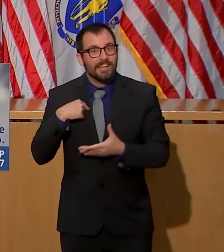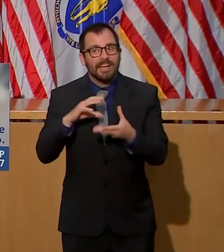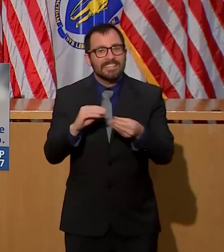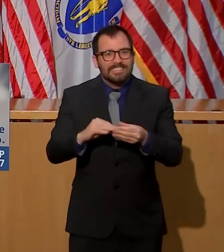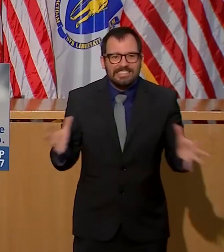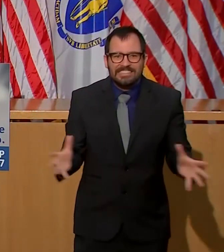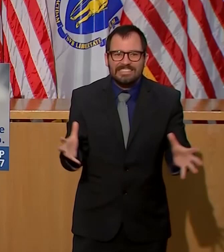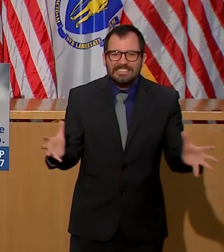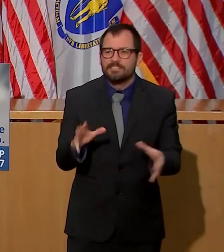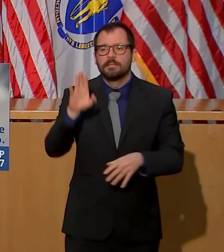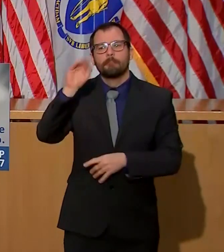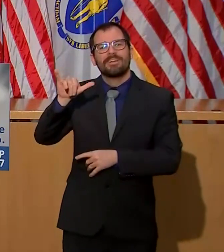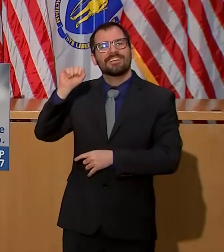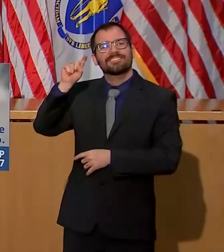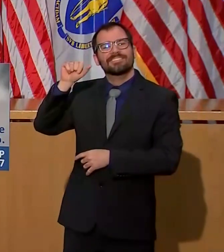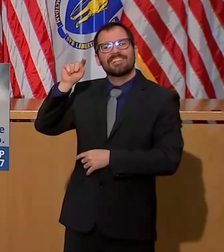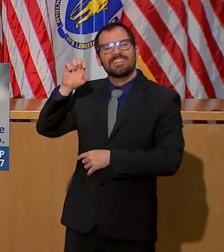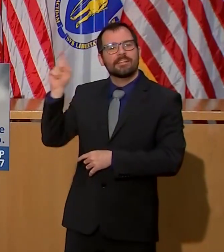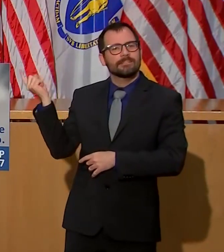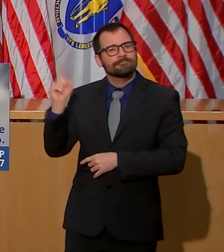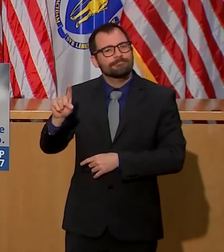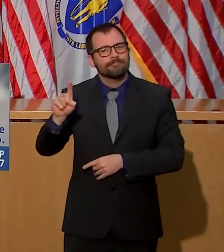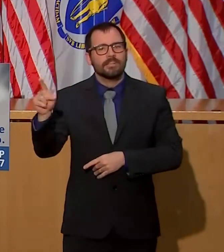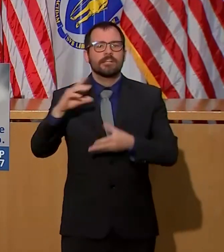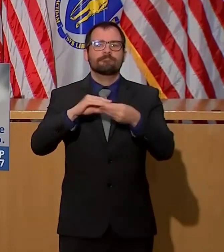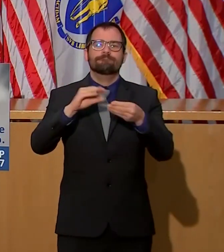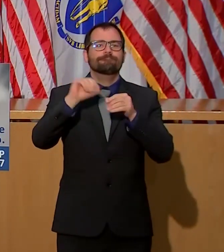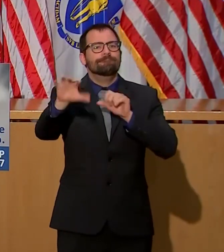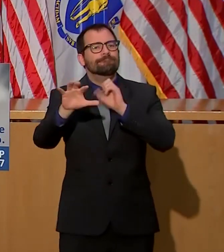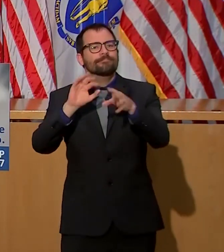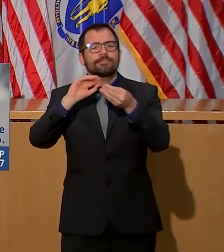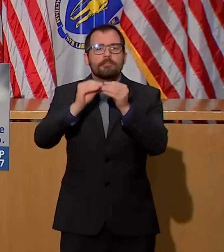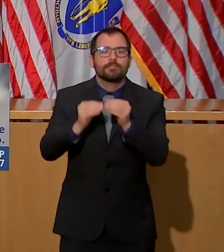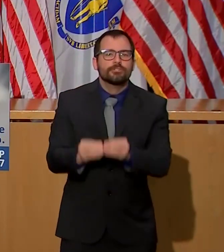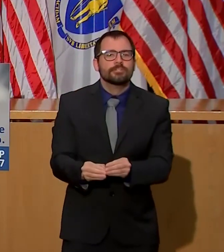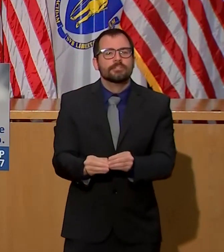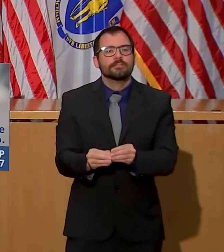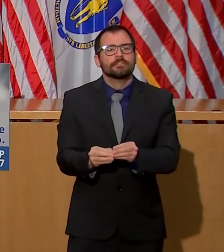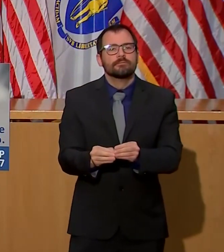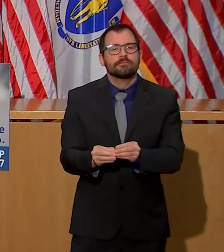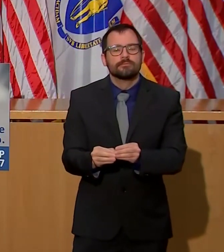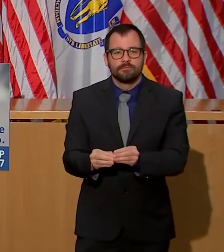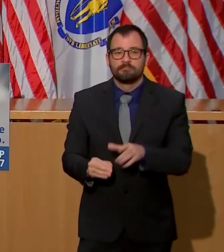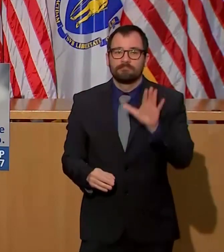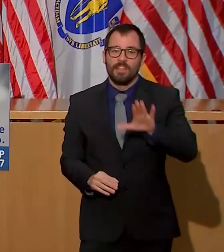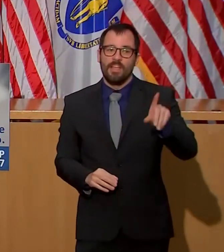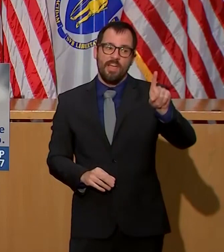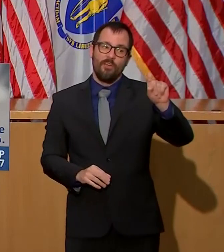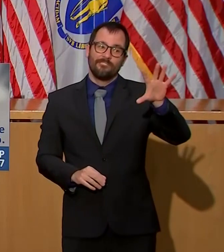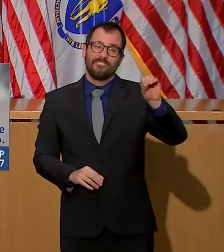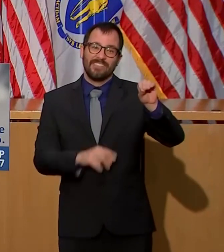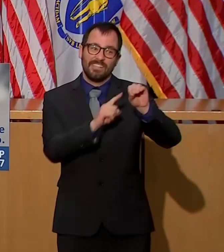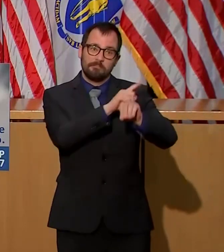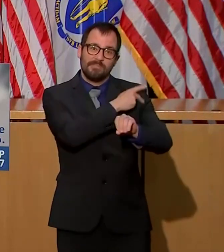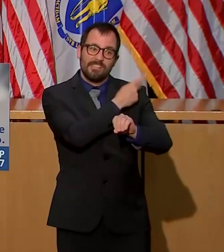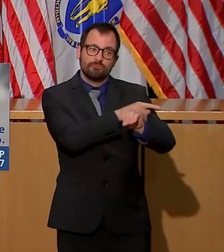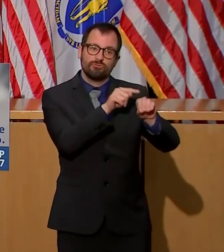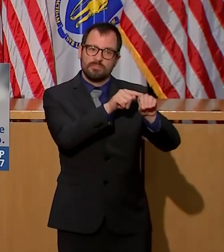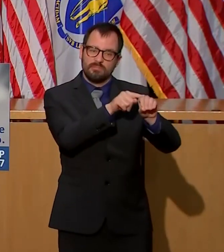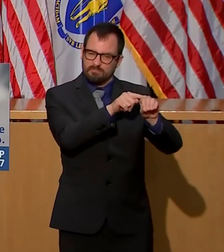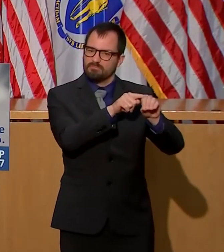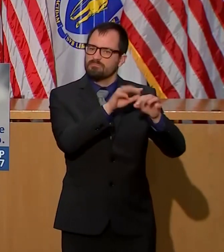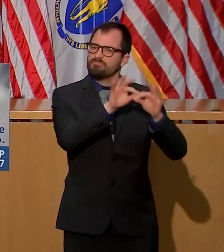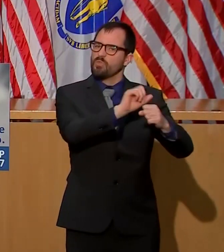their hospital. They also had 400 people who were there for other reasons. I think the numbers across our hospital community would be